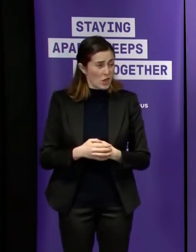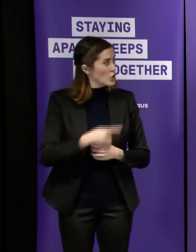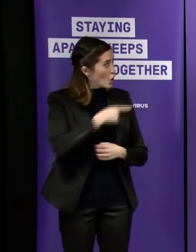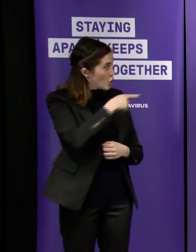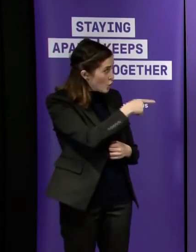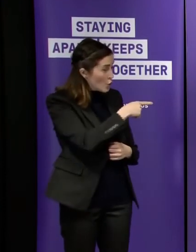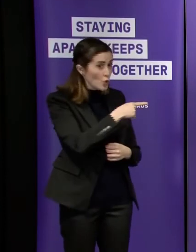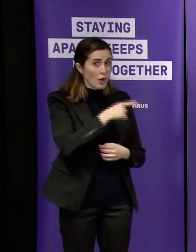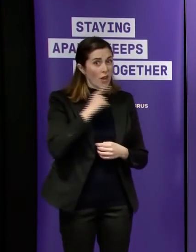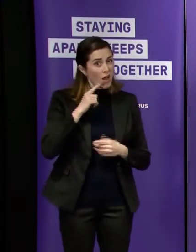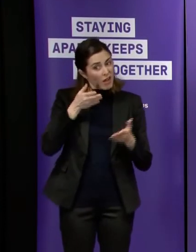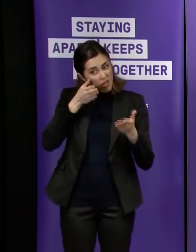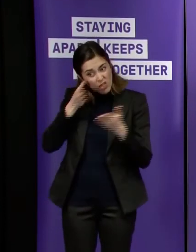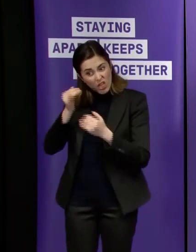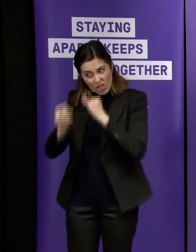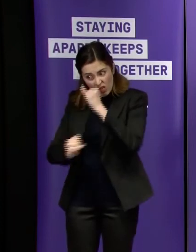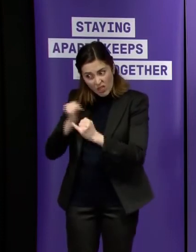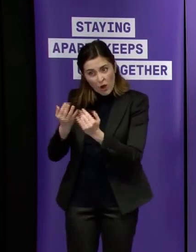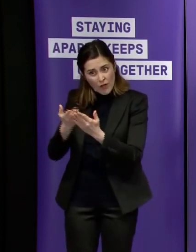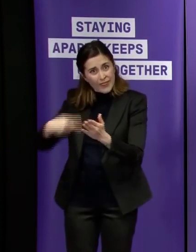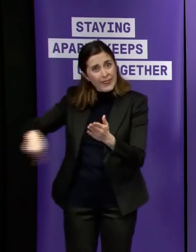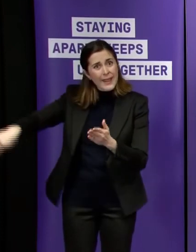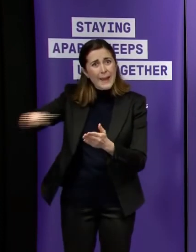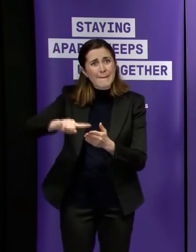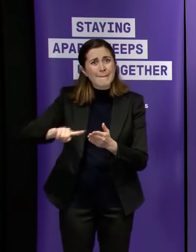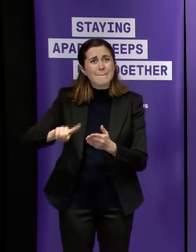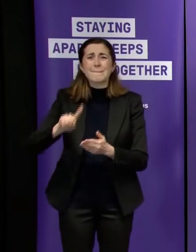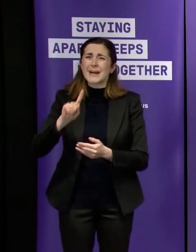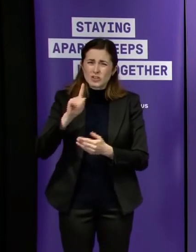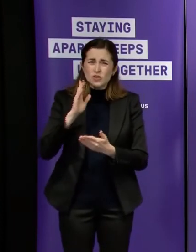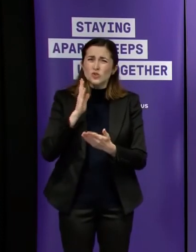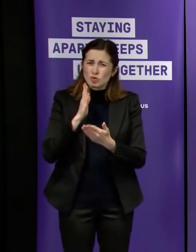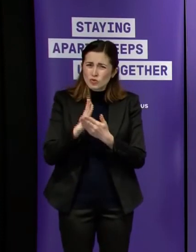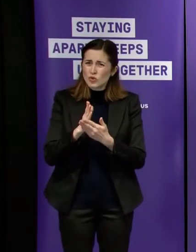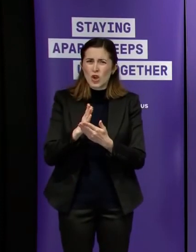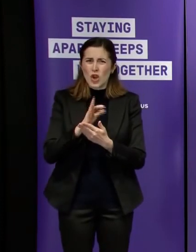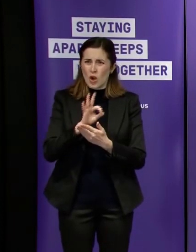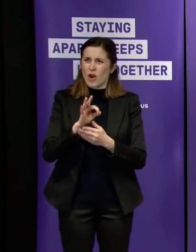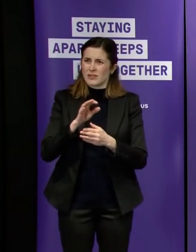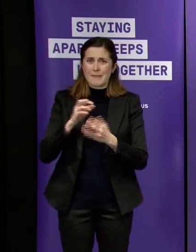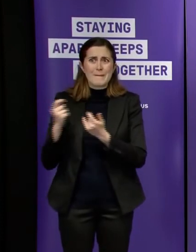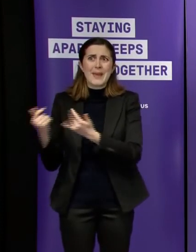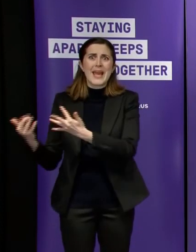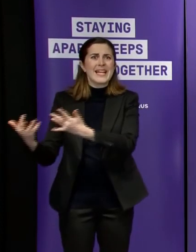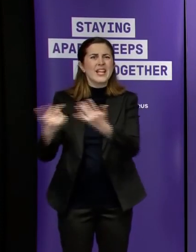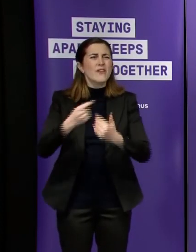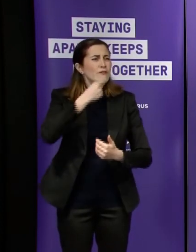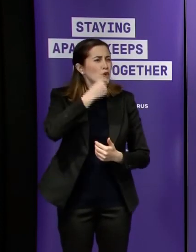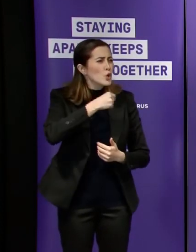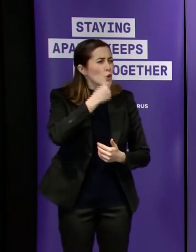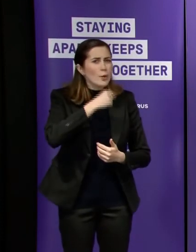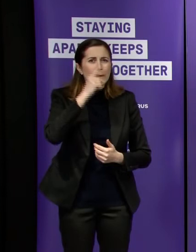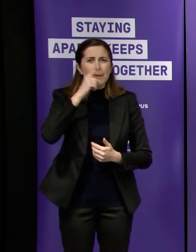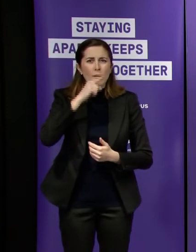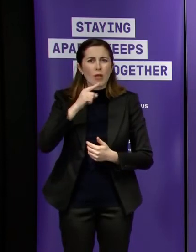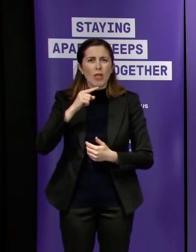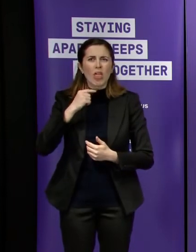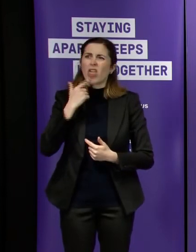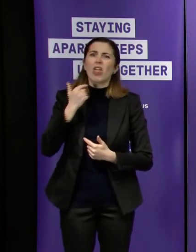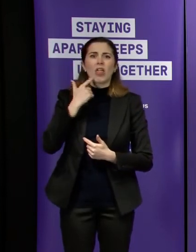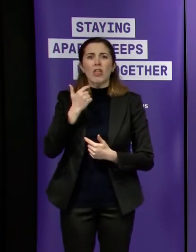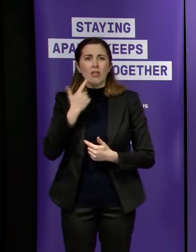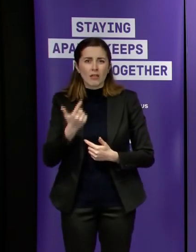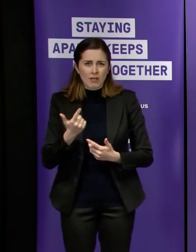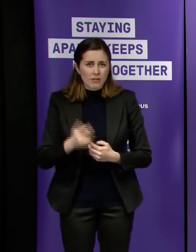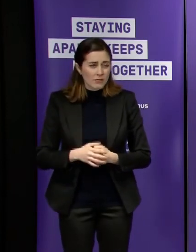wrong thing and we now know that it's far less that what that uh victorians were doing the wrong thing they weren't we thought